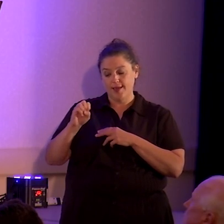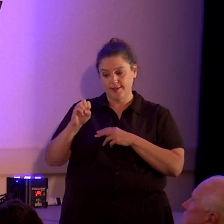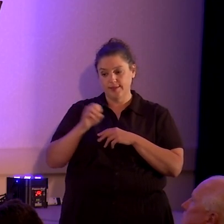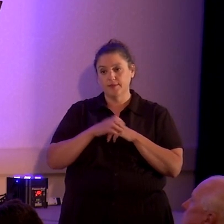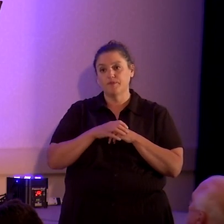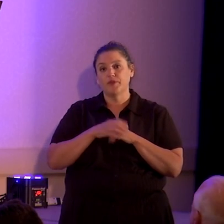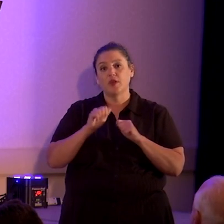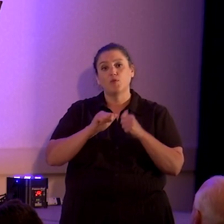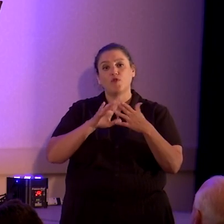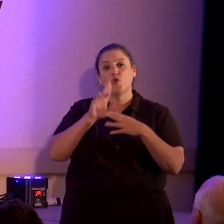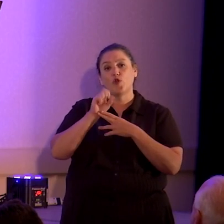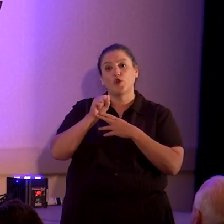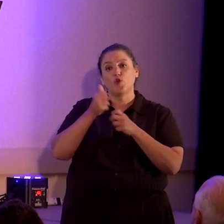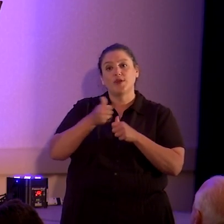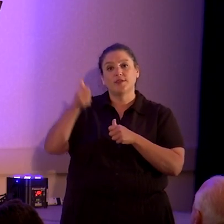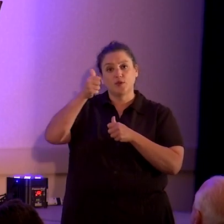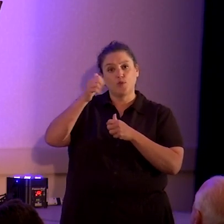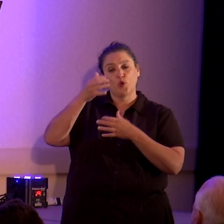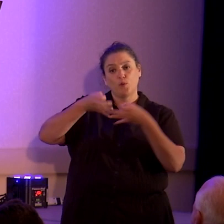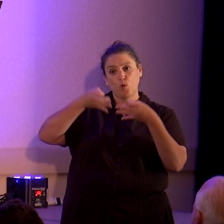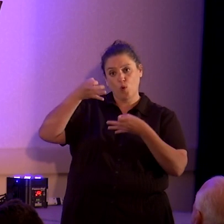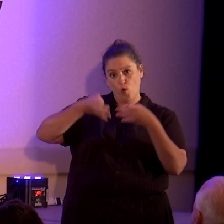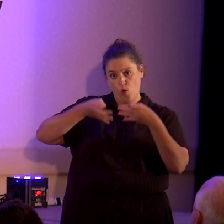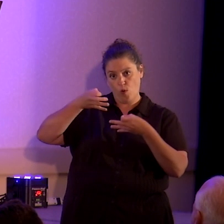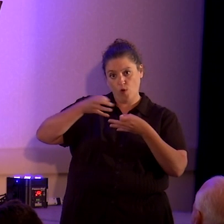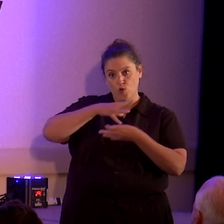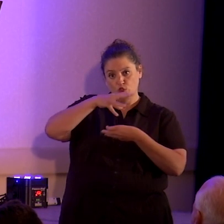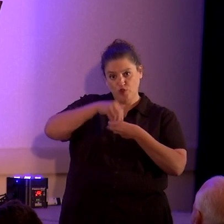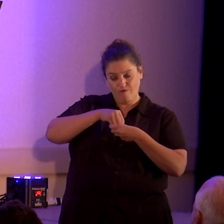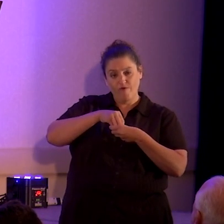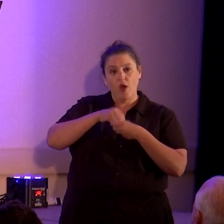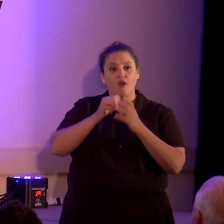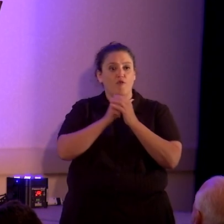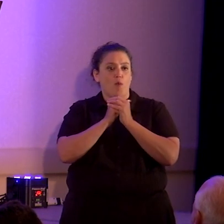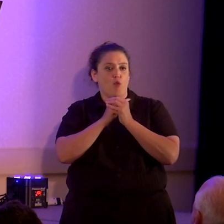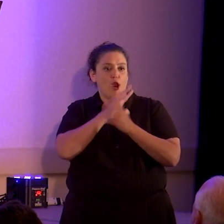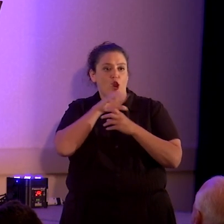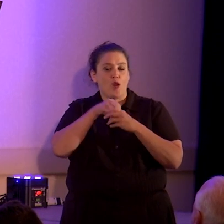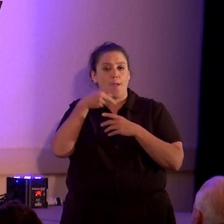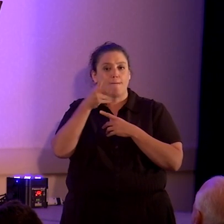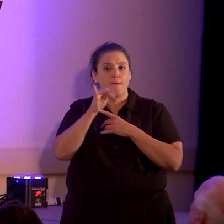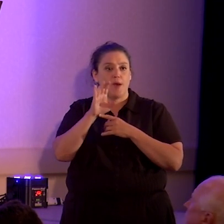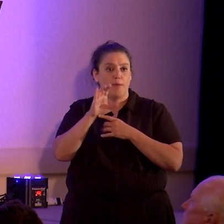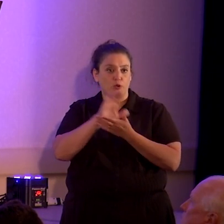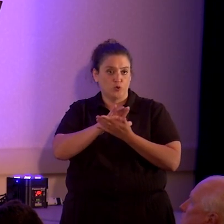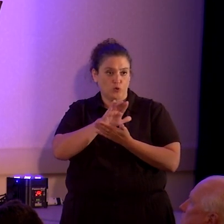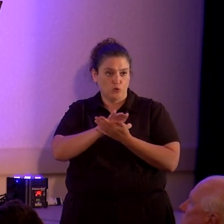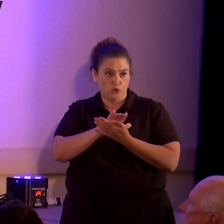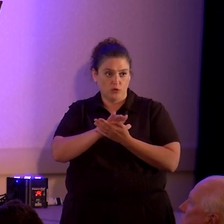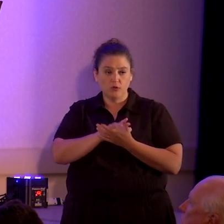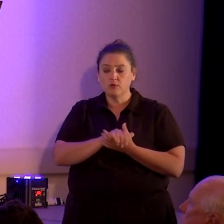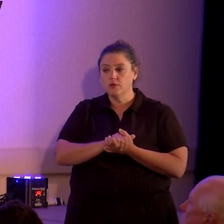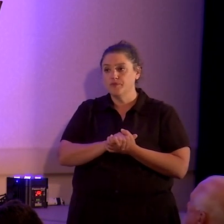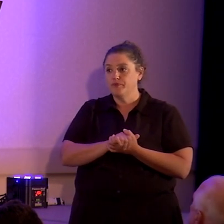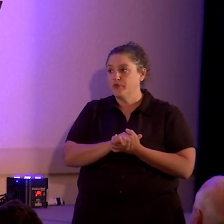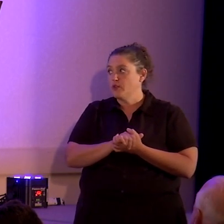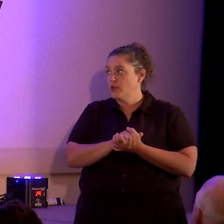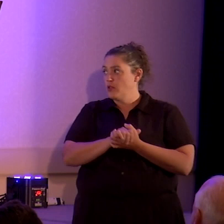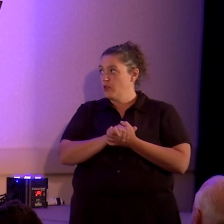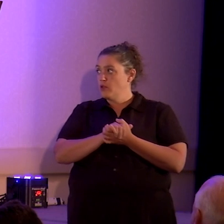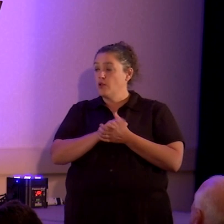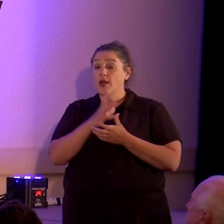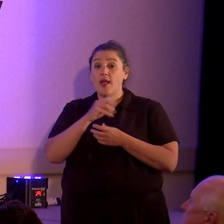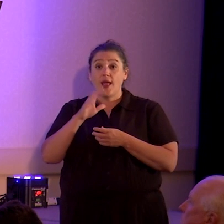before the U.S. Supreme Court, both of which involved prayer in the public schools. And our founding